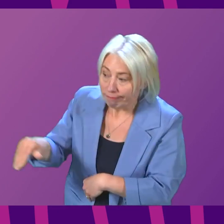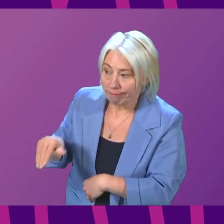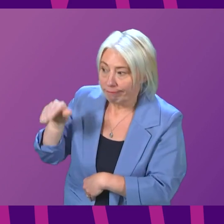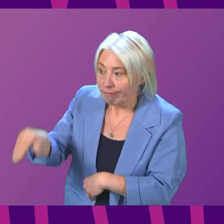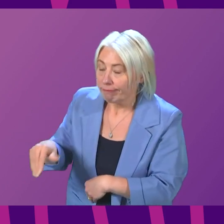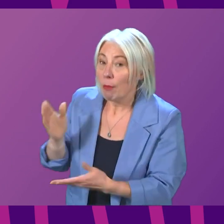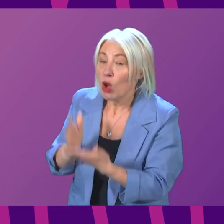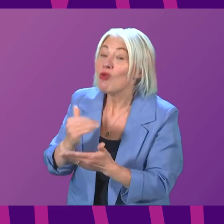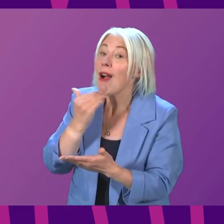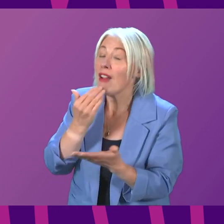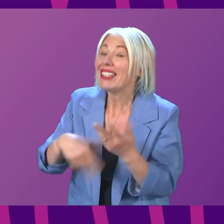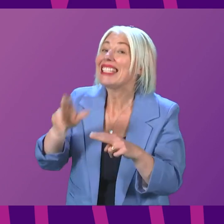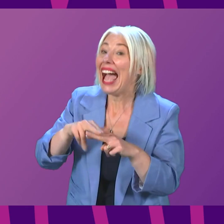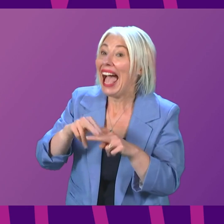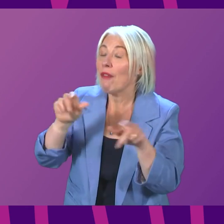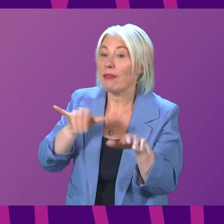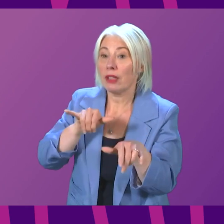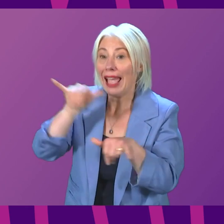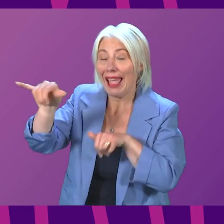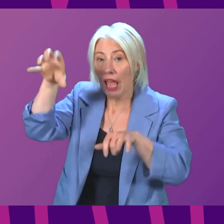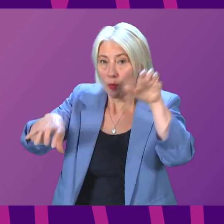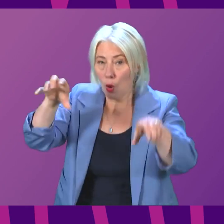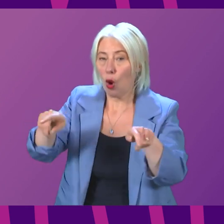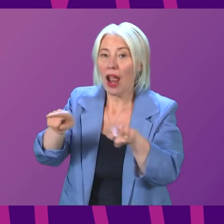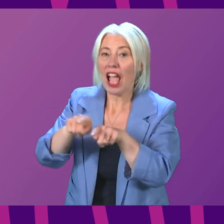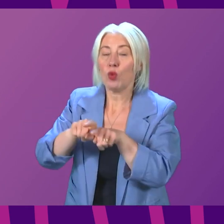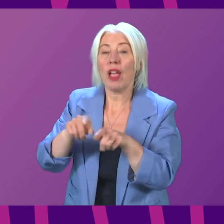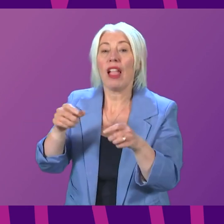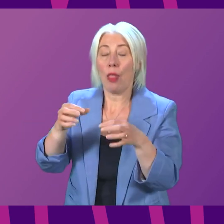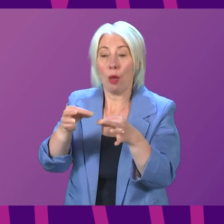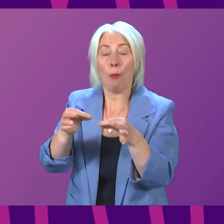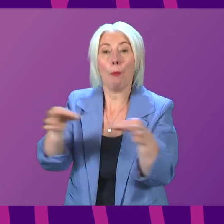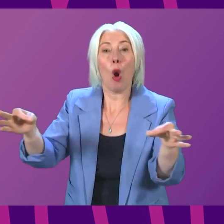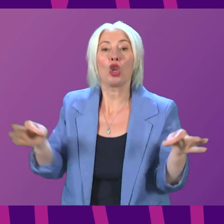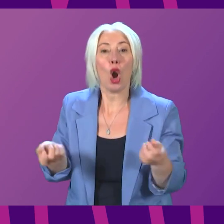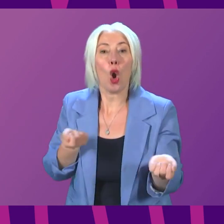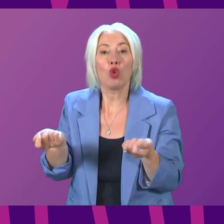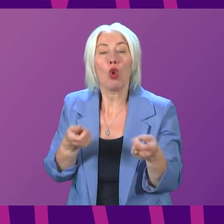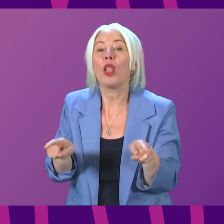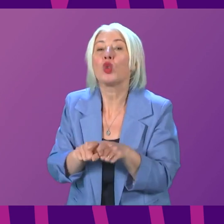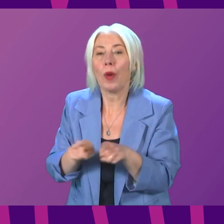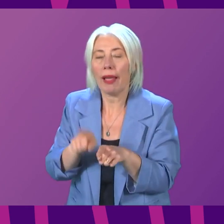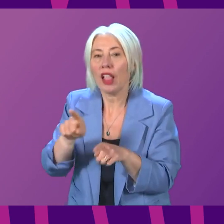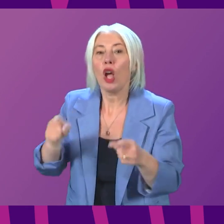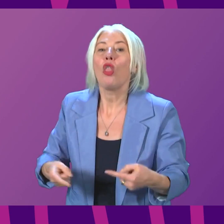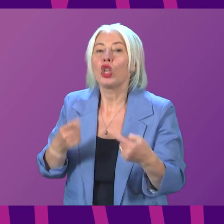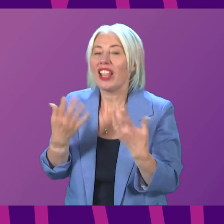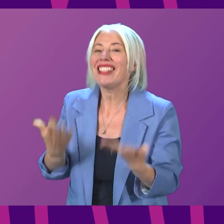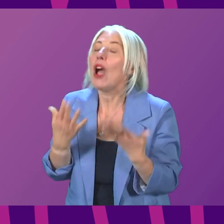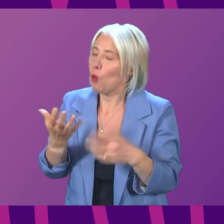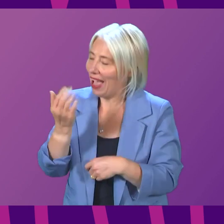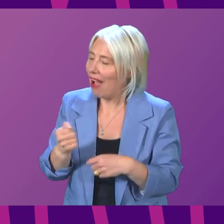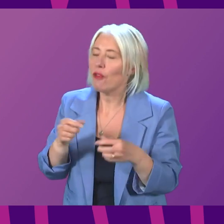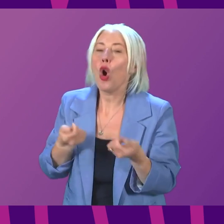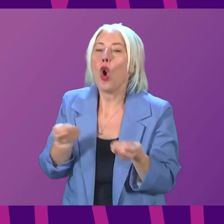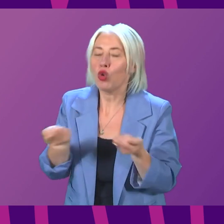adequate staffing levels in place at international border controls at Scottish airports. Part of the challenge is that there are now controls in place